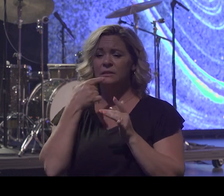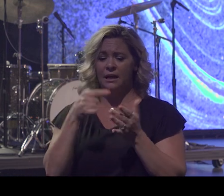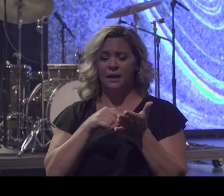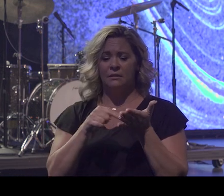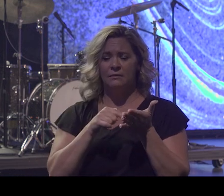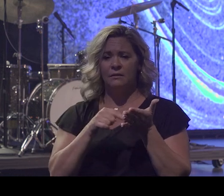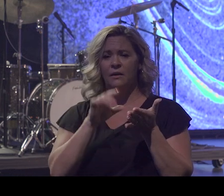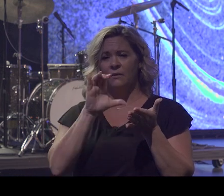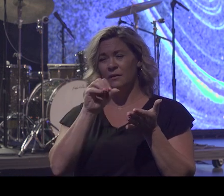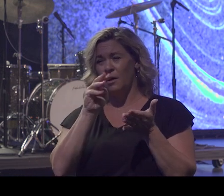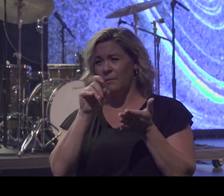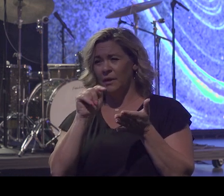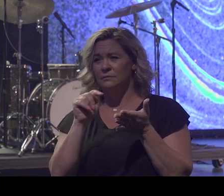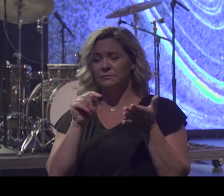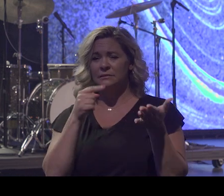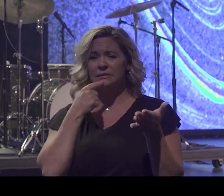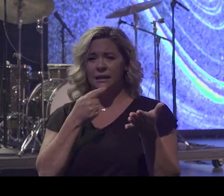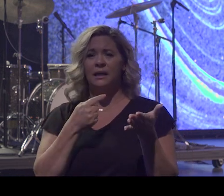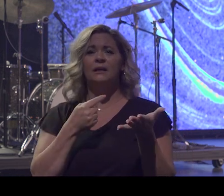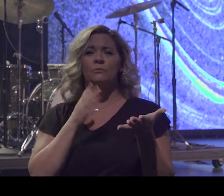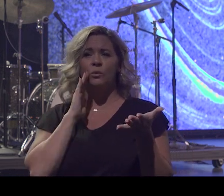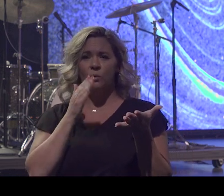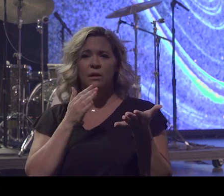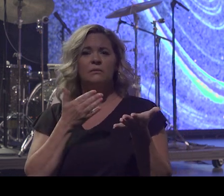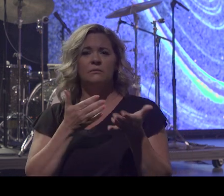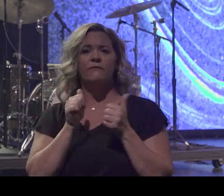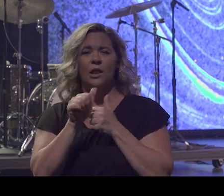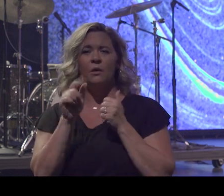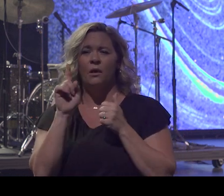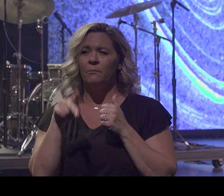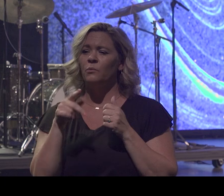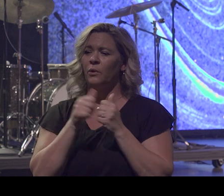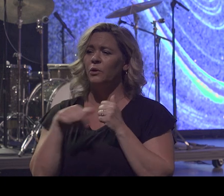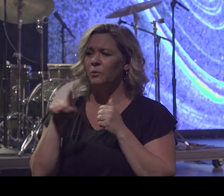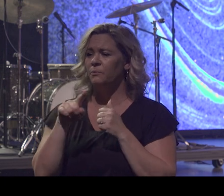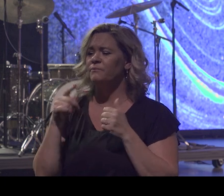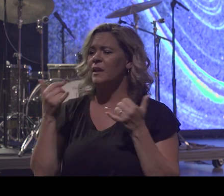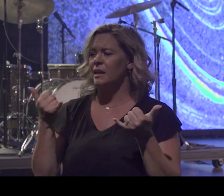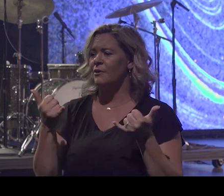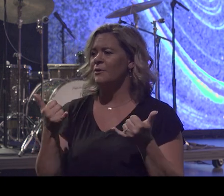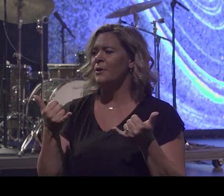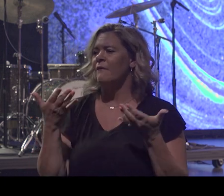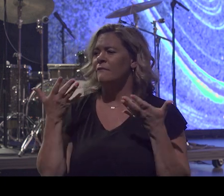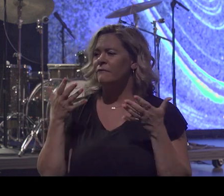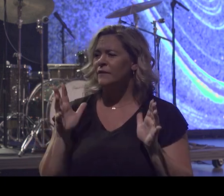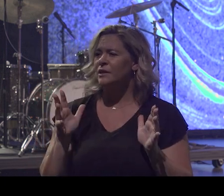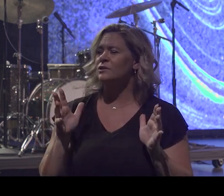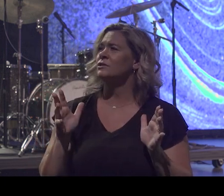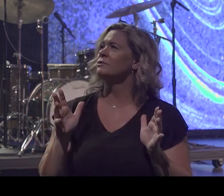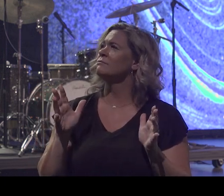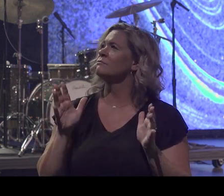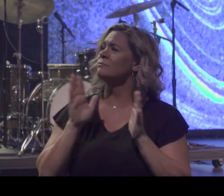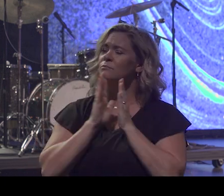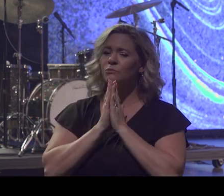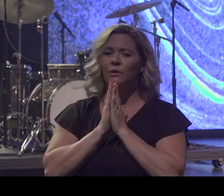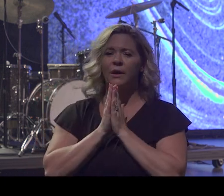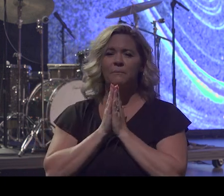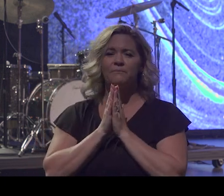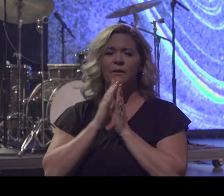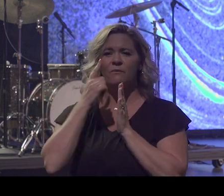and we would love to follow up with you. But we're going to close our service today with me praying for our dads. Can we do that?